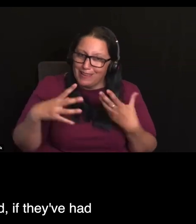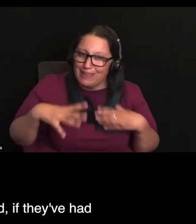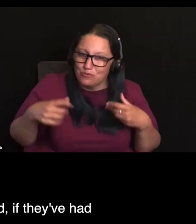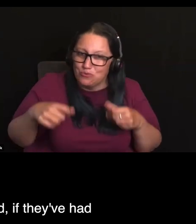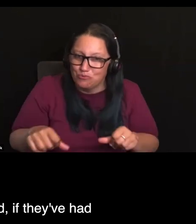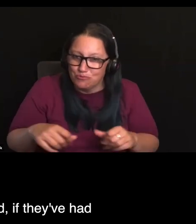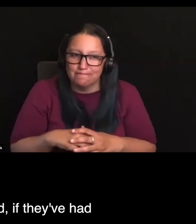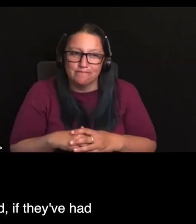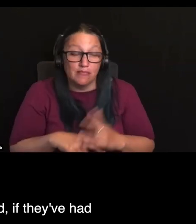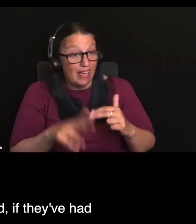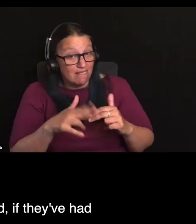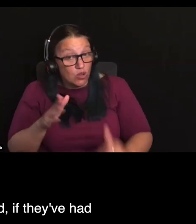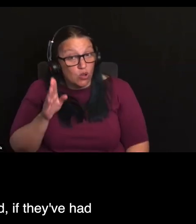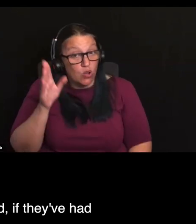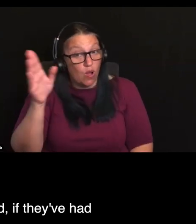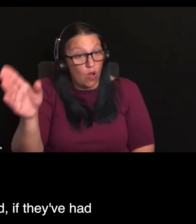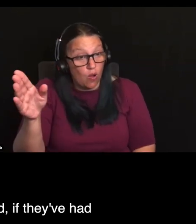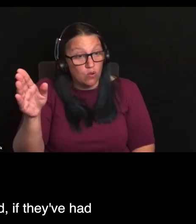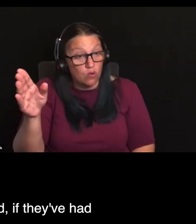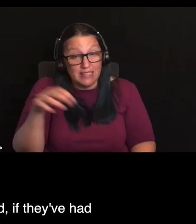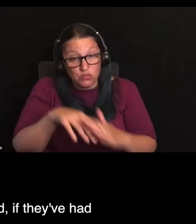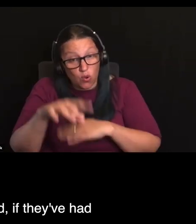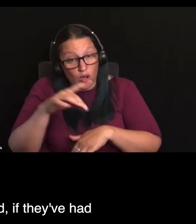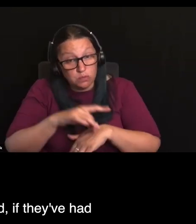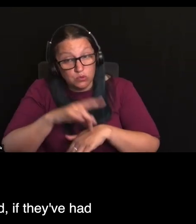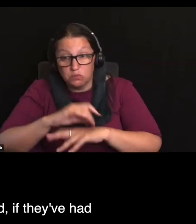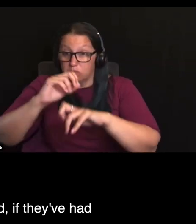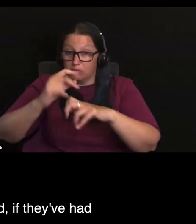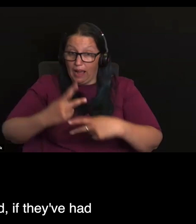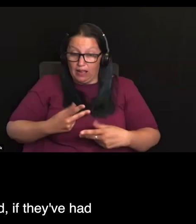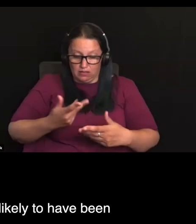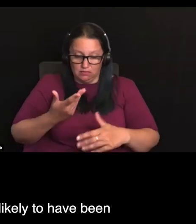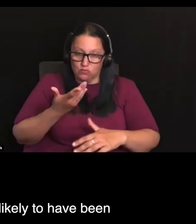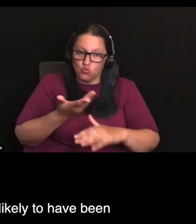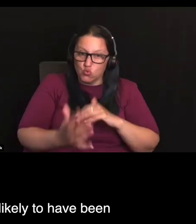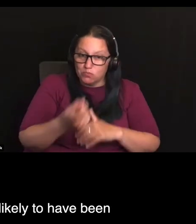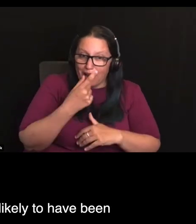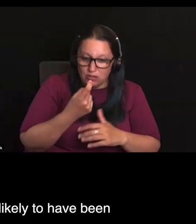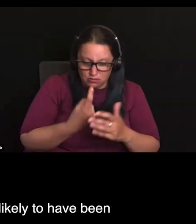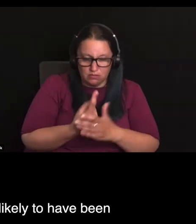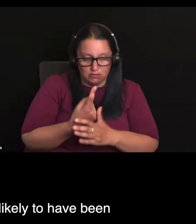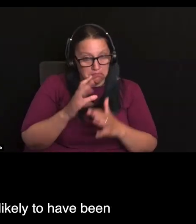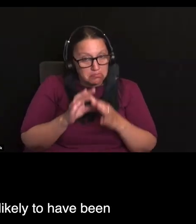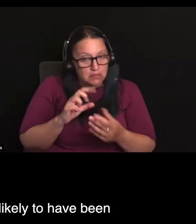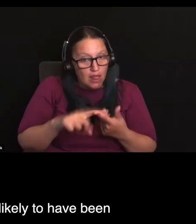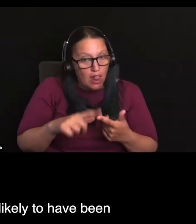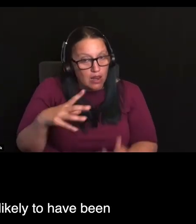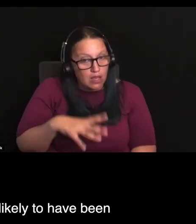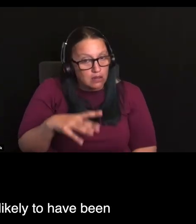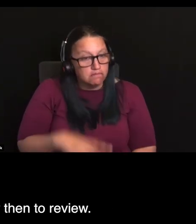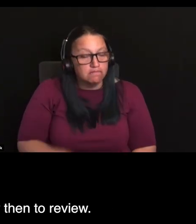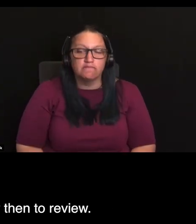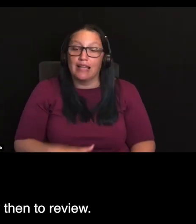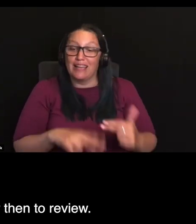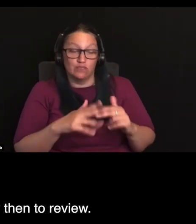they've been into a hospital and returned, if they've had a medical appointment and there's likely to